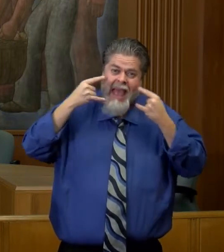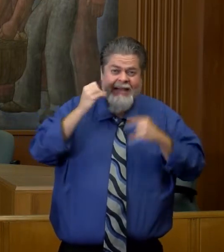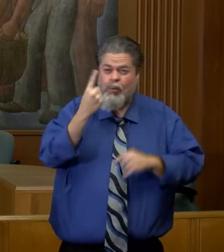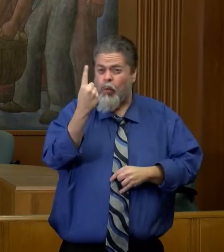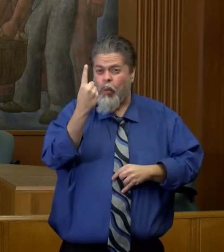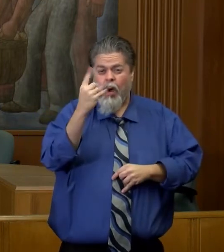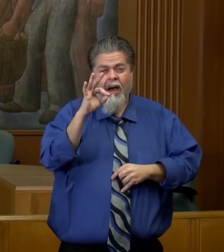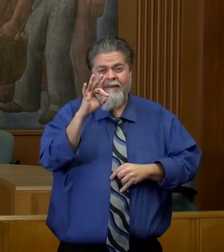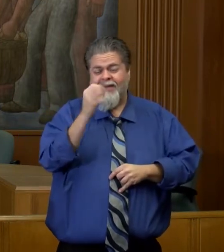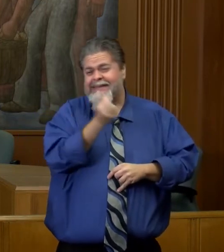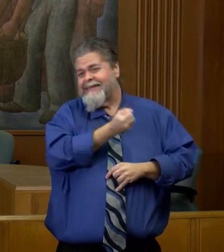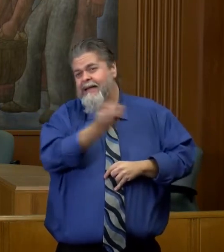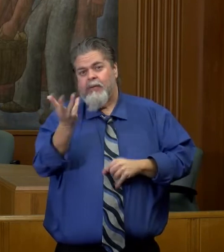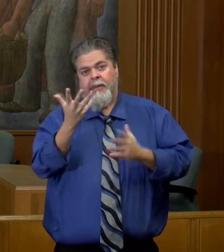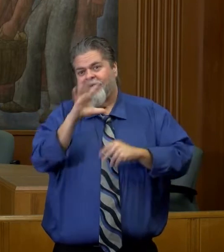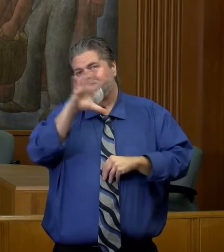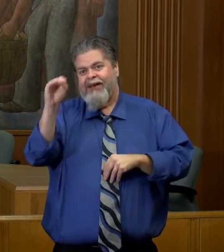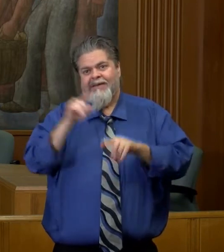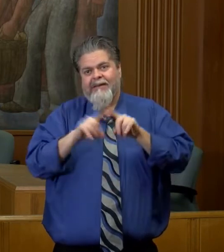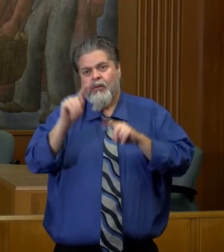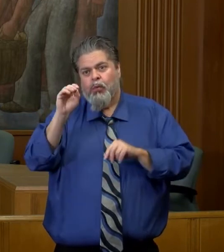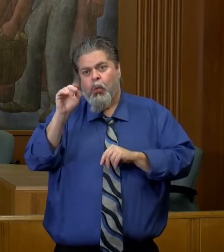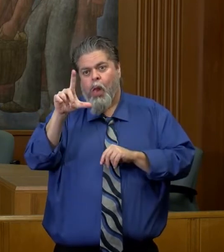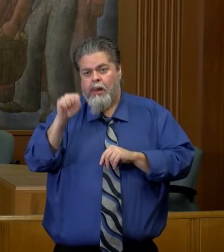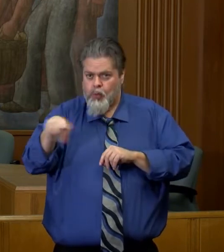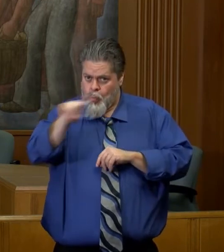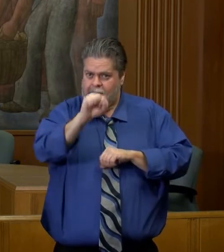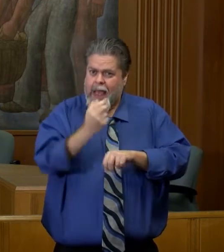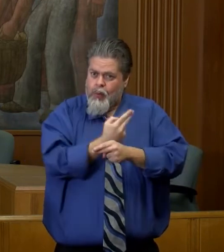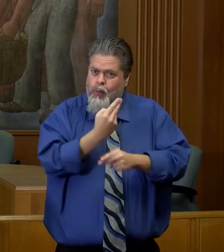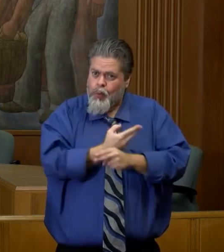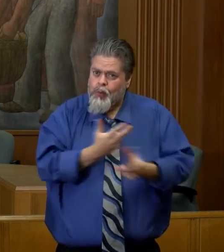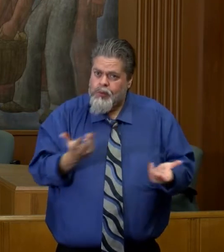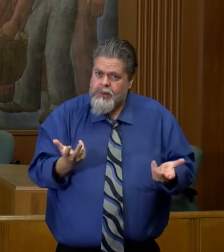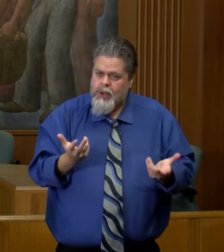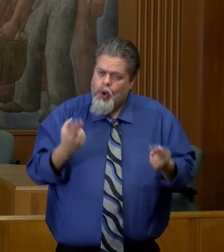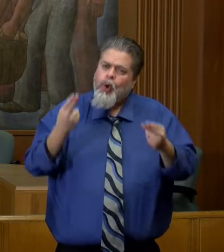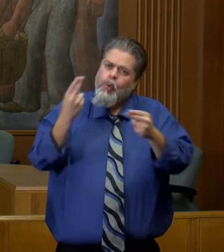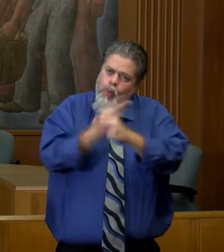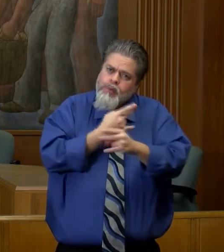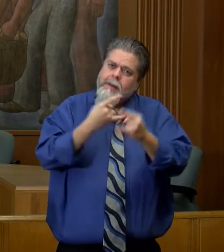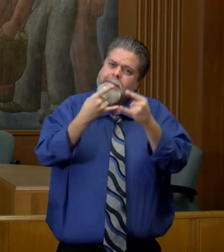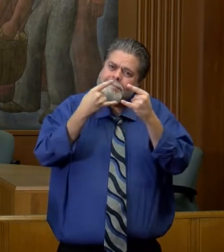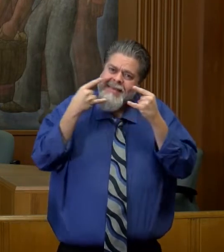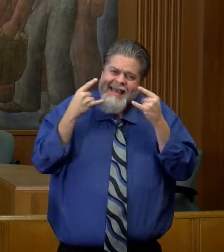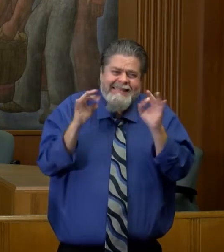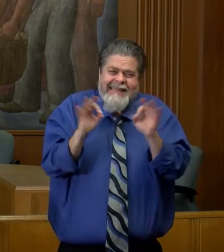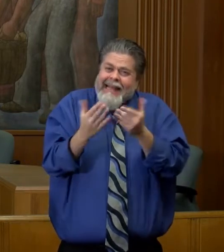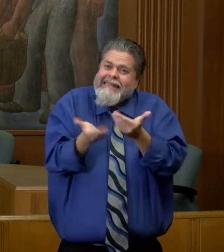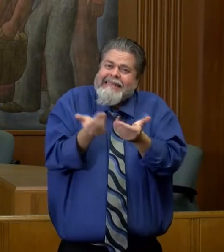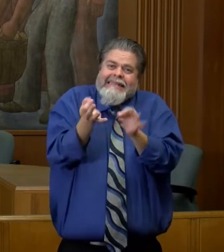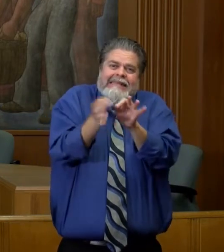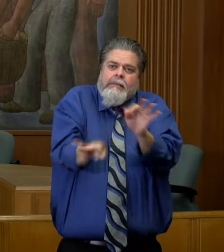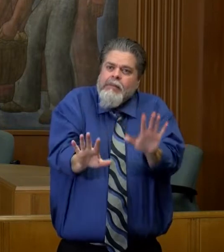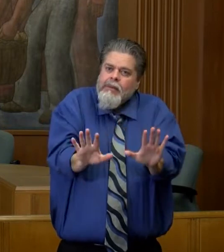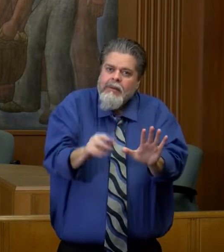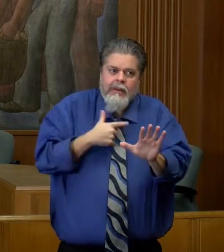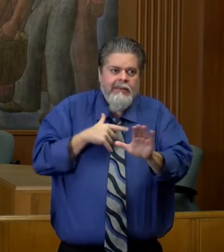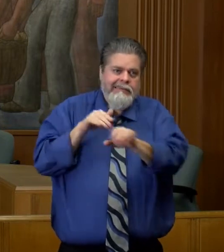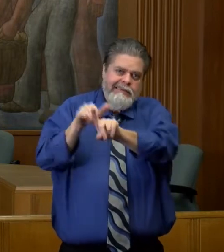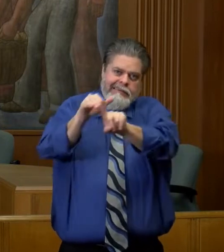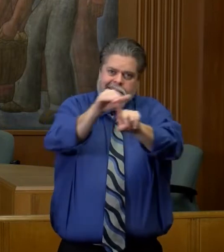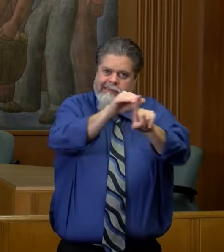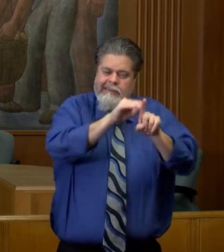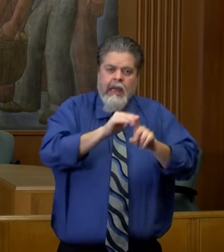on this right now. And so, thus me imploring the region to mask, social